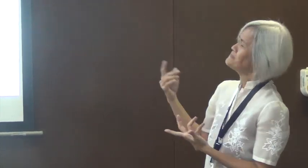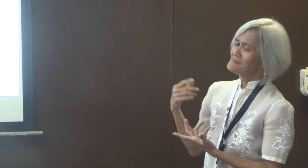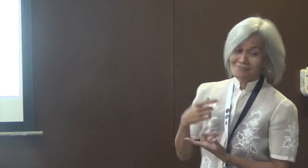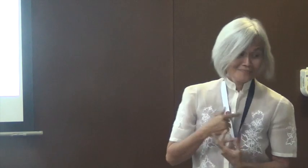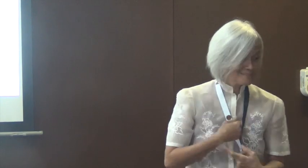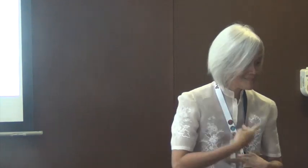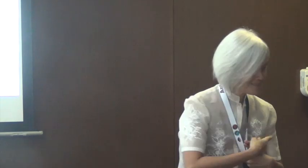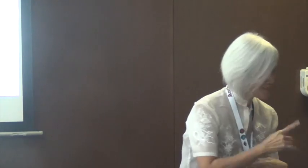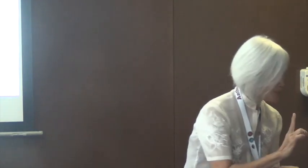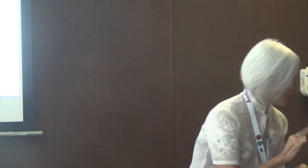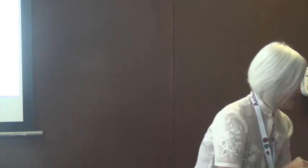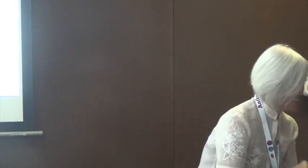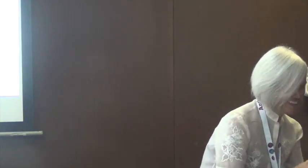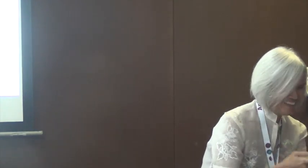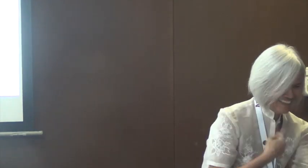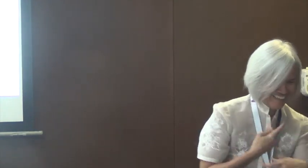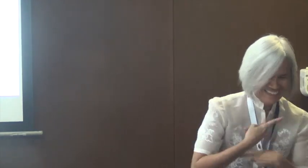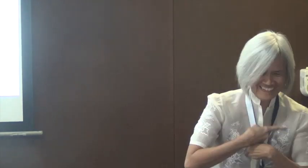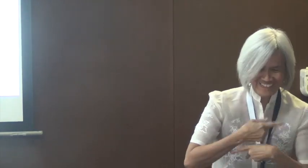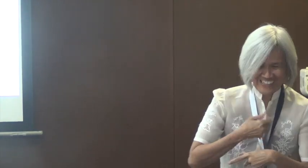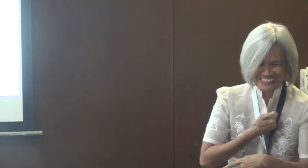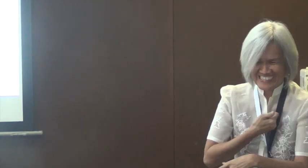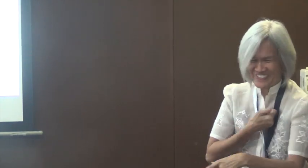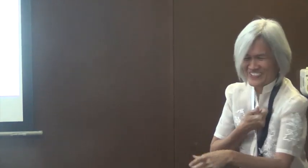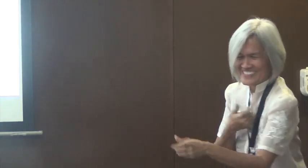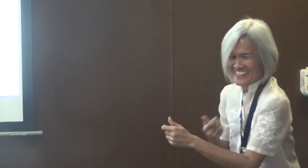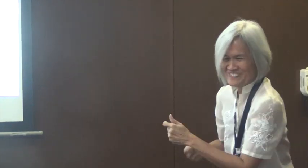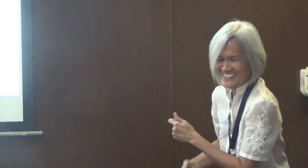ASL. Tell me if we still have time.